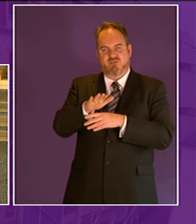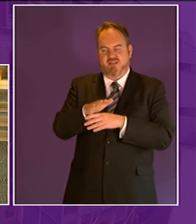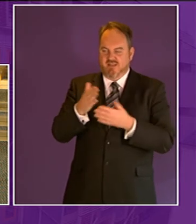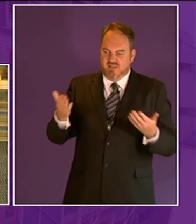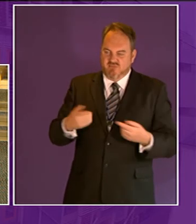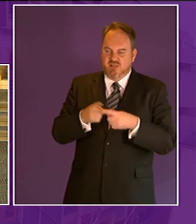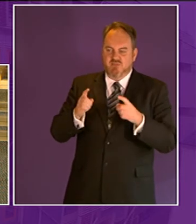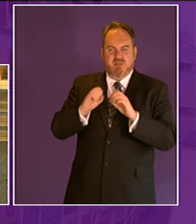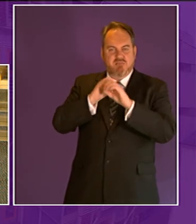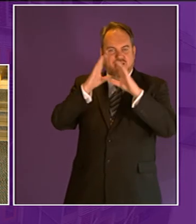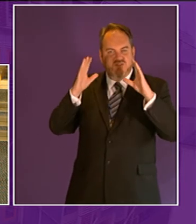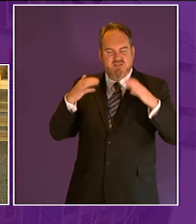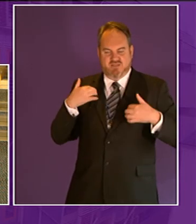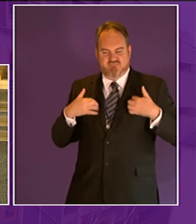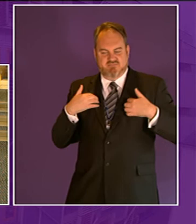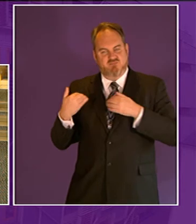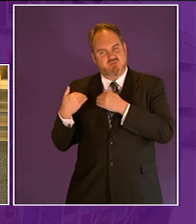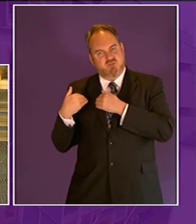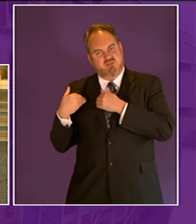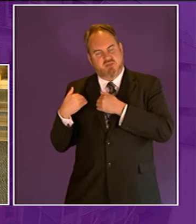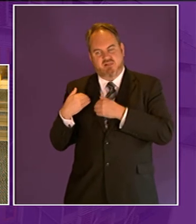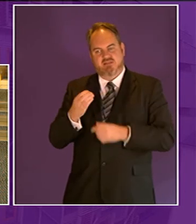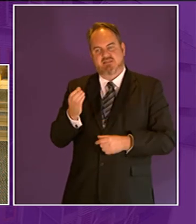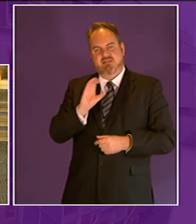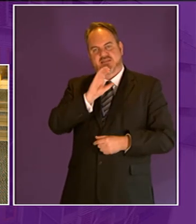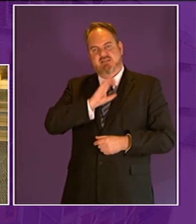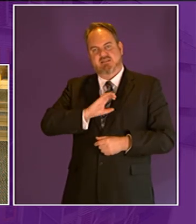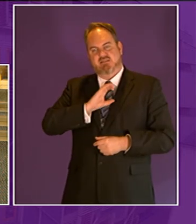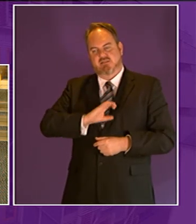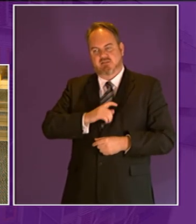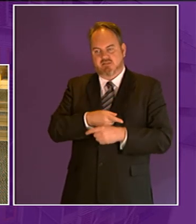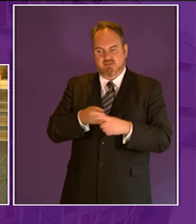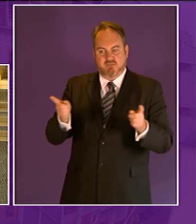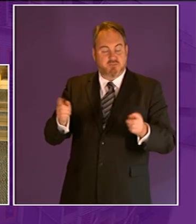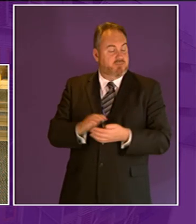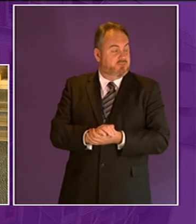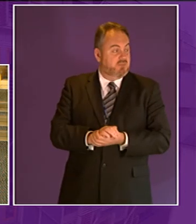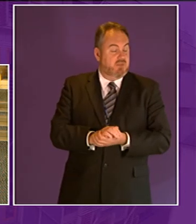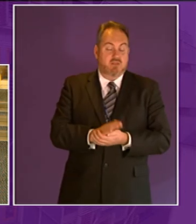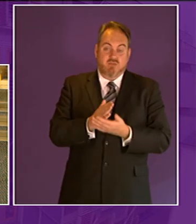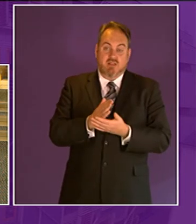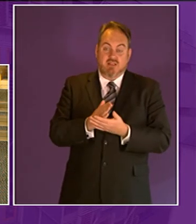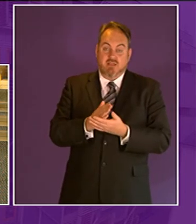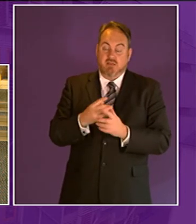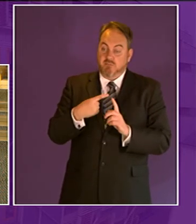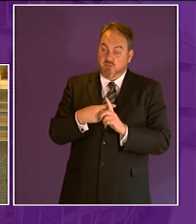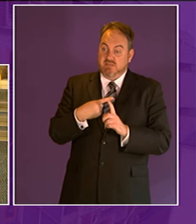responsible citizens there's also growing evidence that increased access to the natural environment has a direct positive impact on physical health and mental well-being